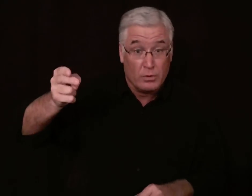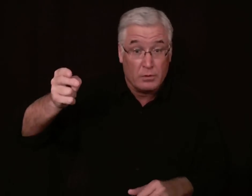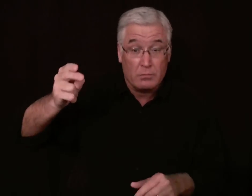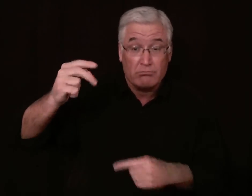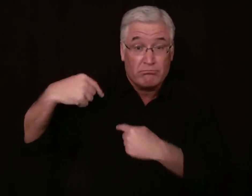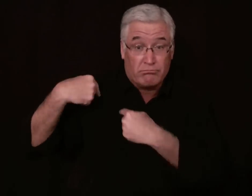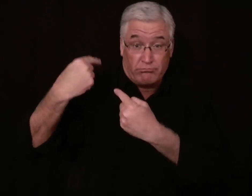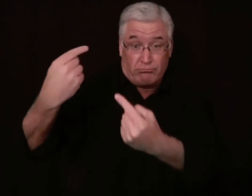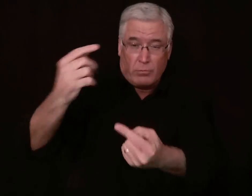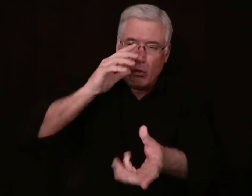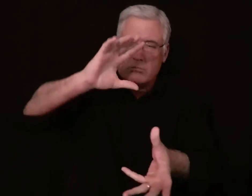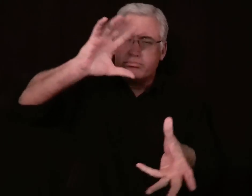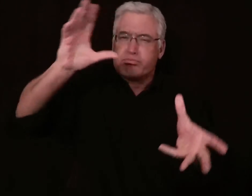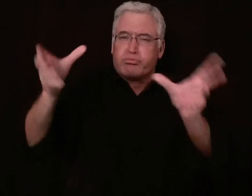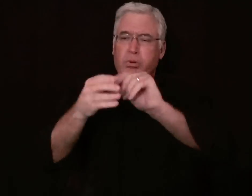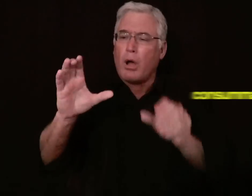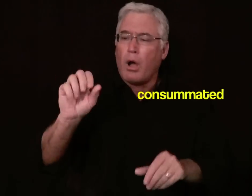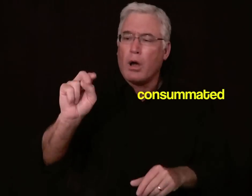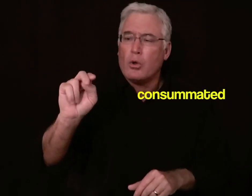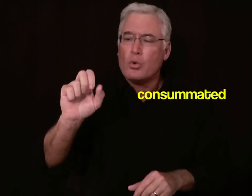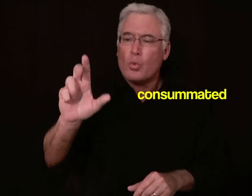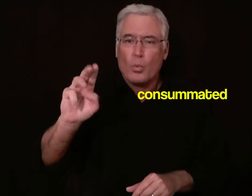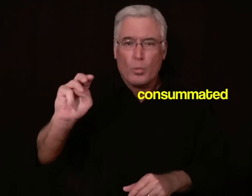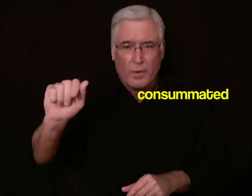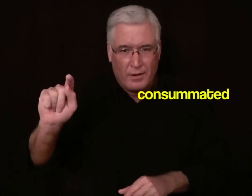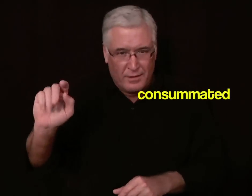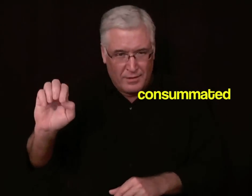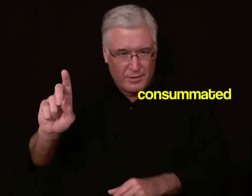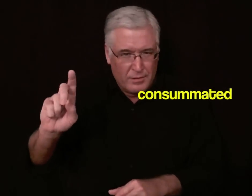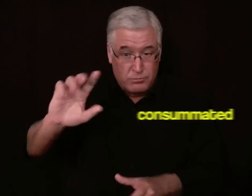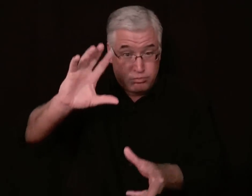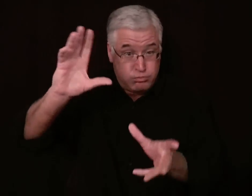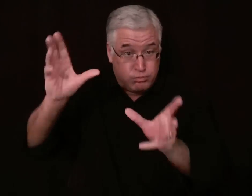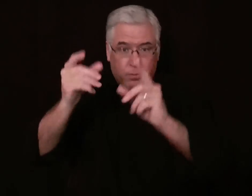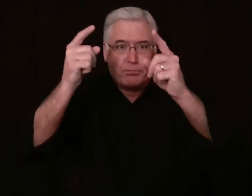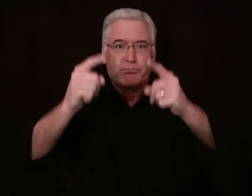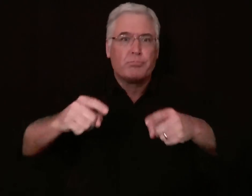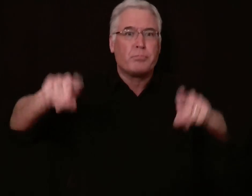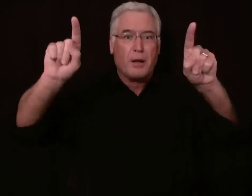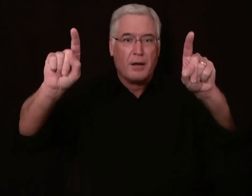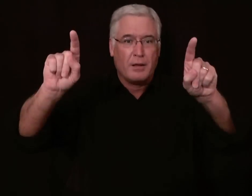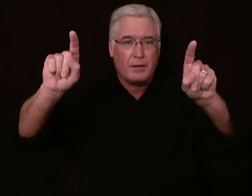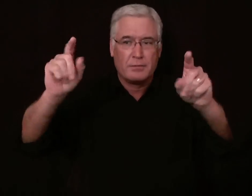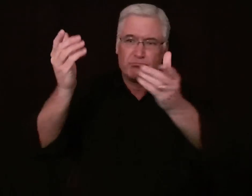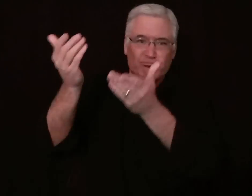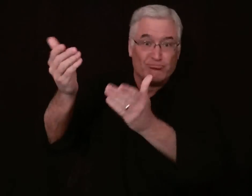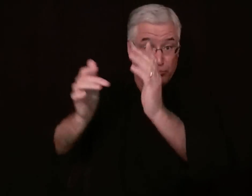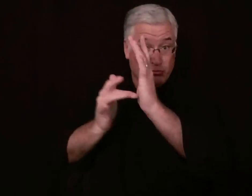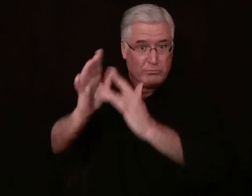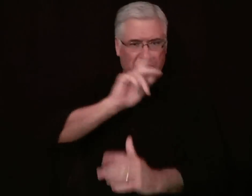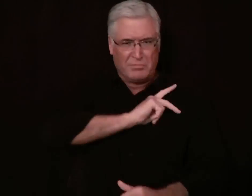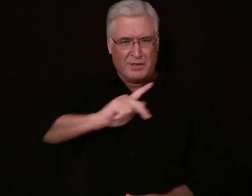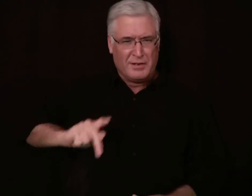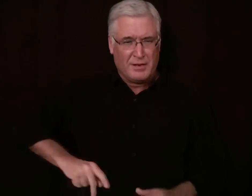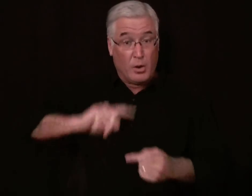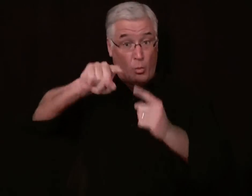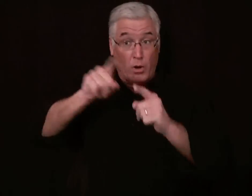but it will. And history will show that the consummation of this, it will all happen, all of this success when Jesus